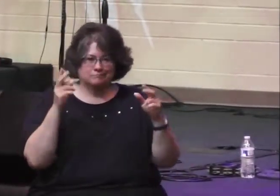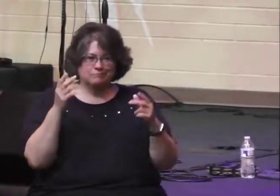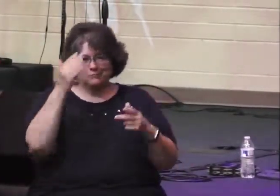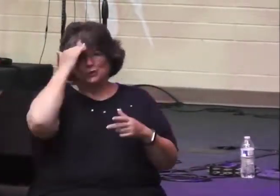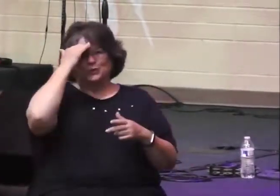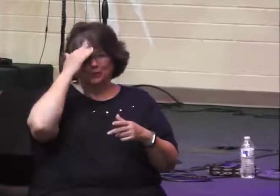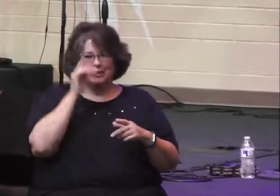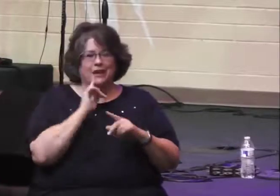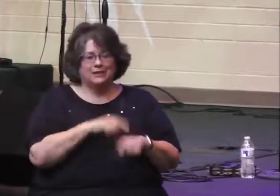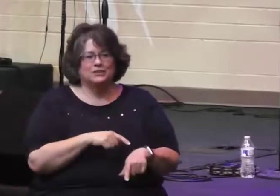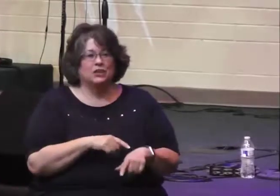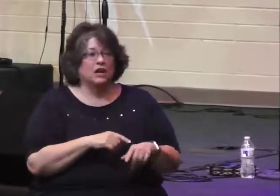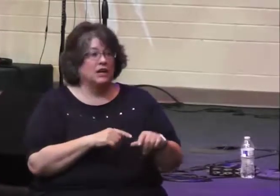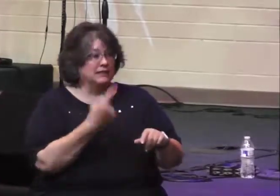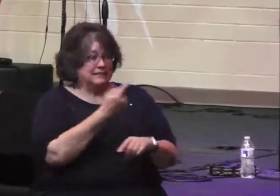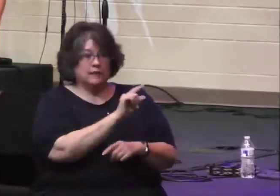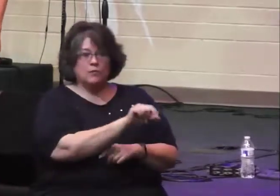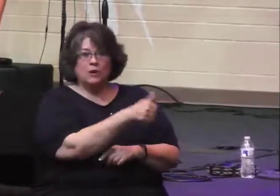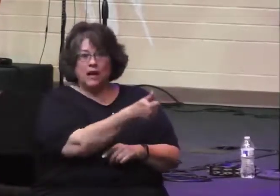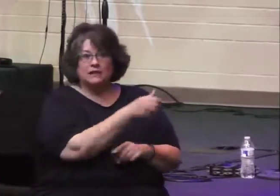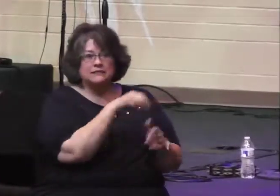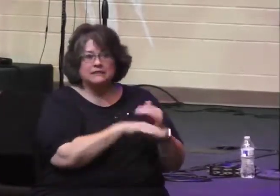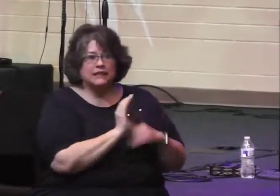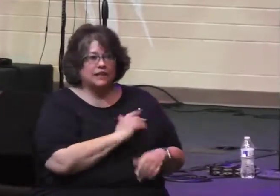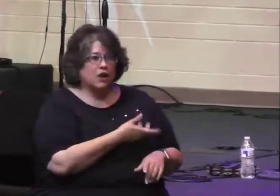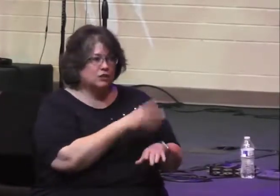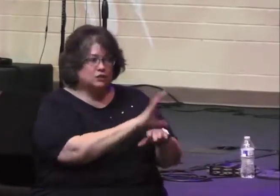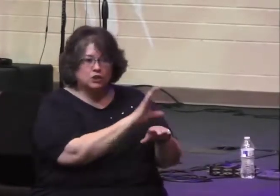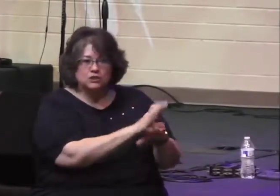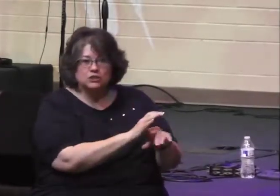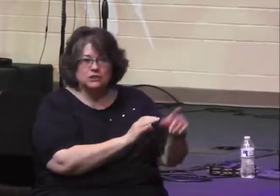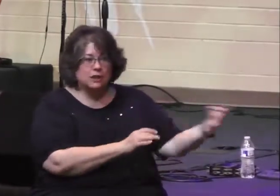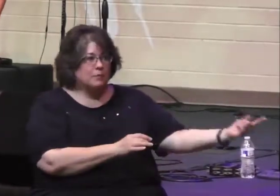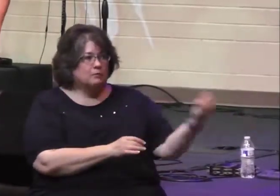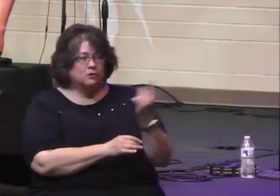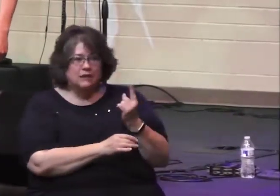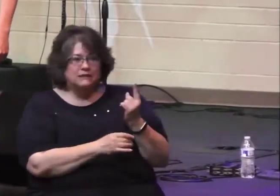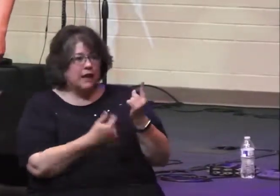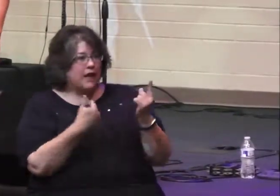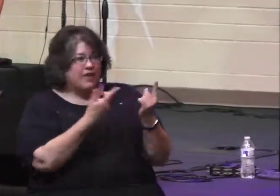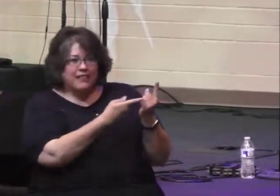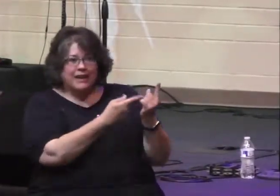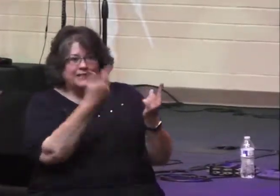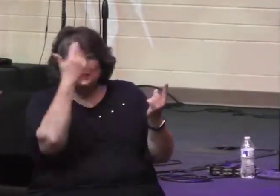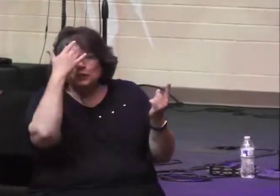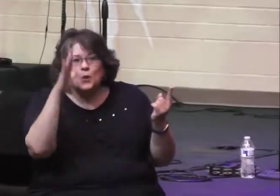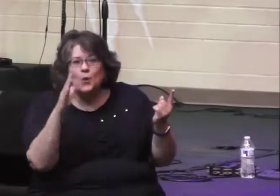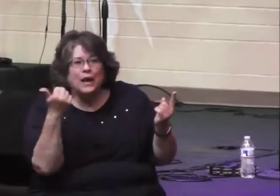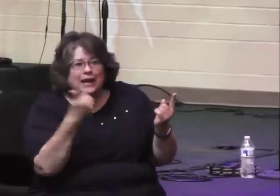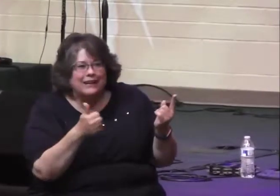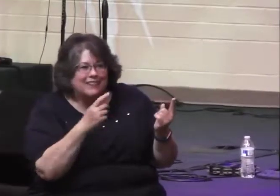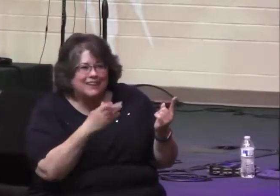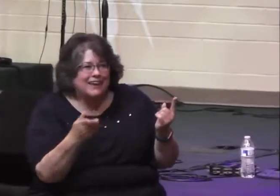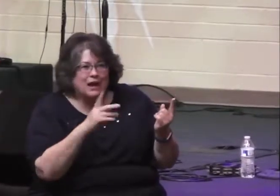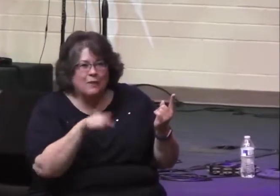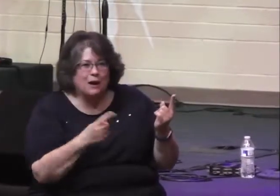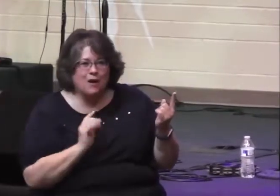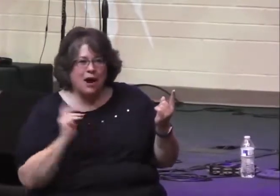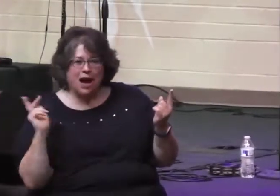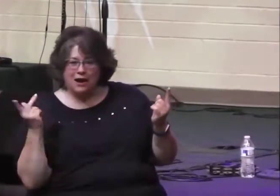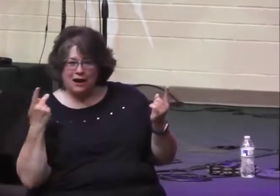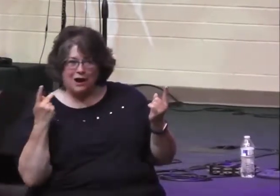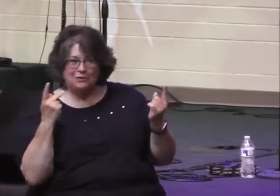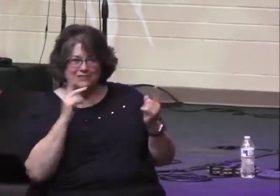in our church family walked up and spoke to us, gave us what I believe was a word from the Lord. They were clueless about our situation and what we're praying for.